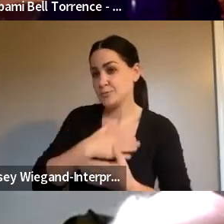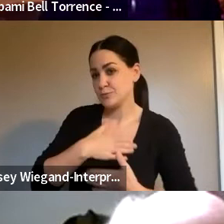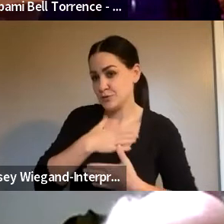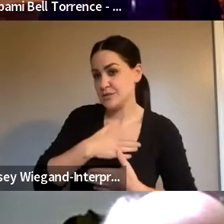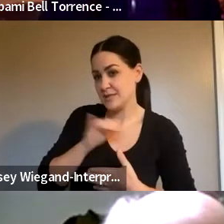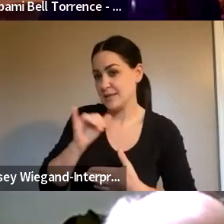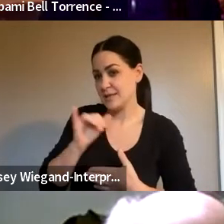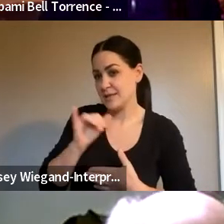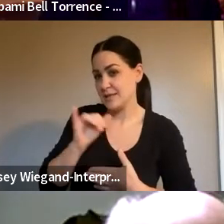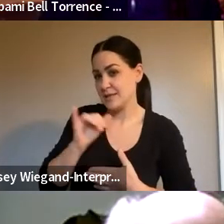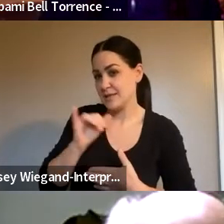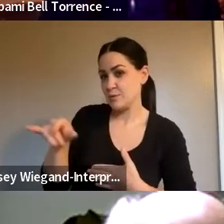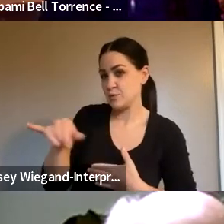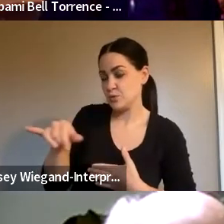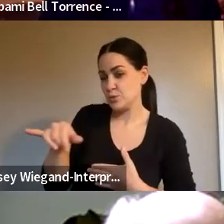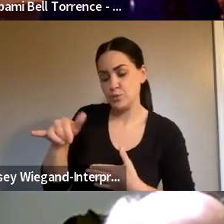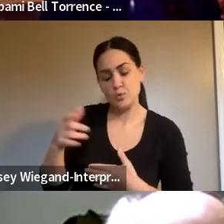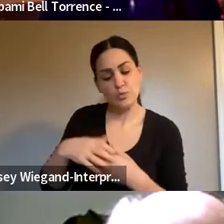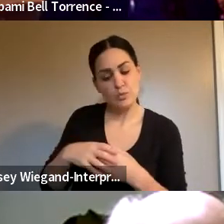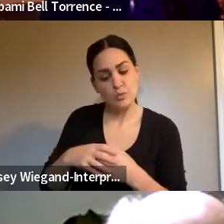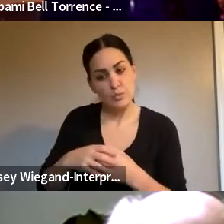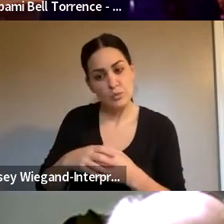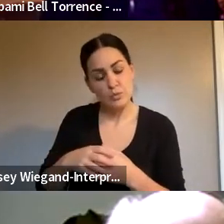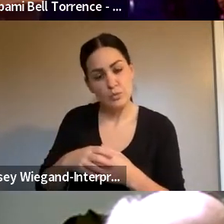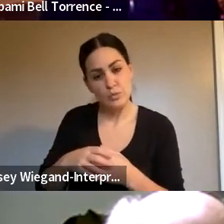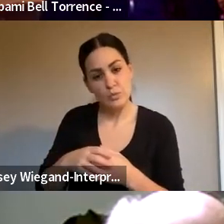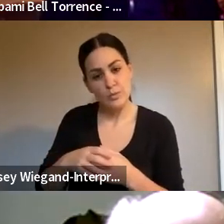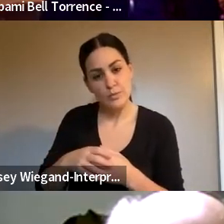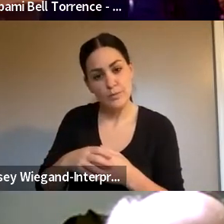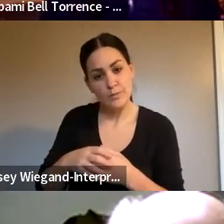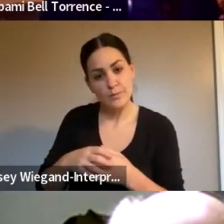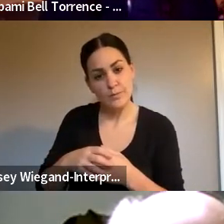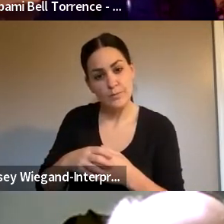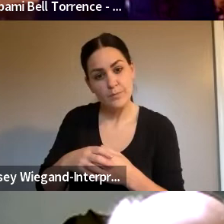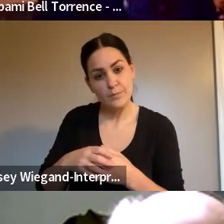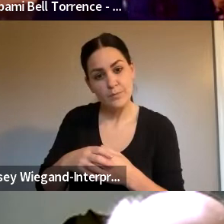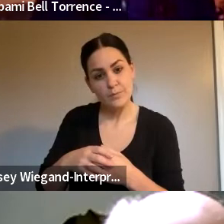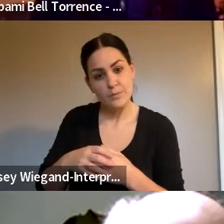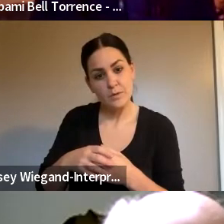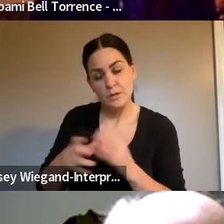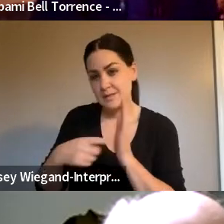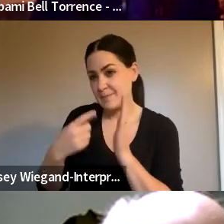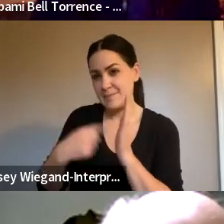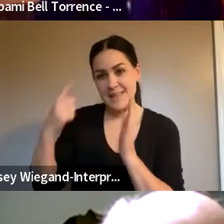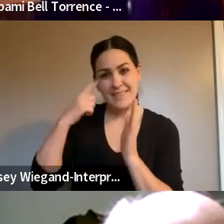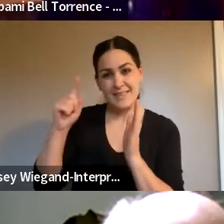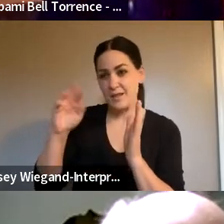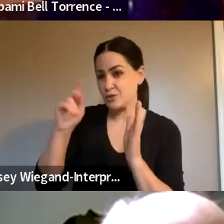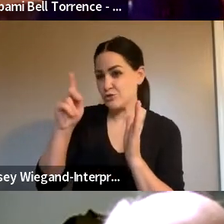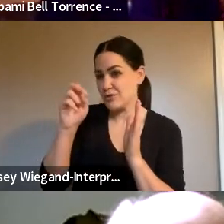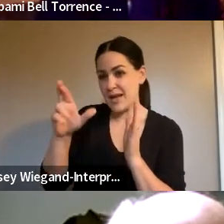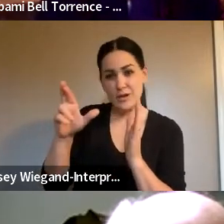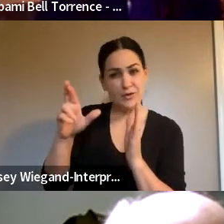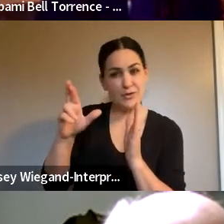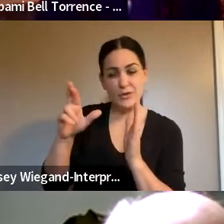I would hope that the drivers, if their tracking system is not functioning, would actually turn on the transit app and then track